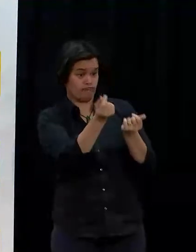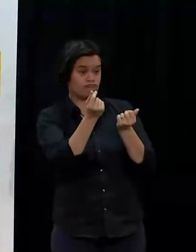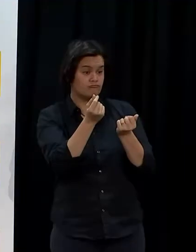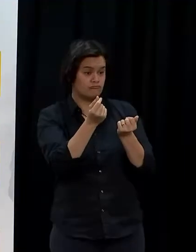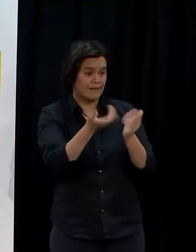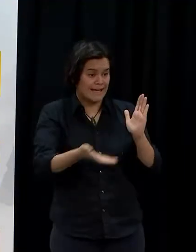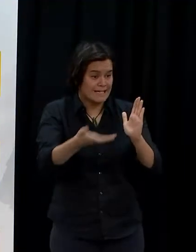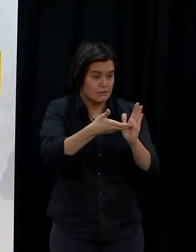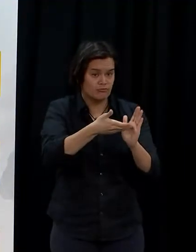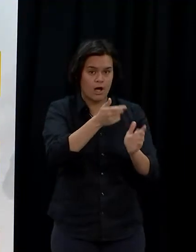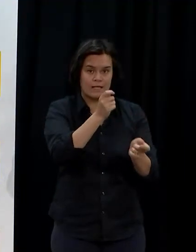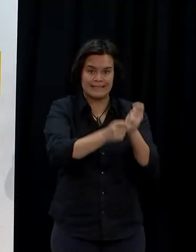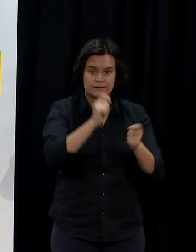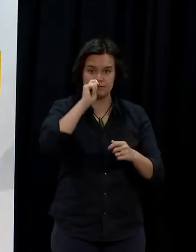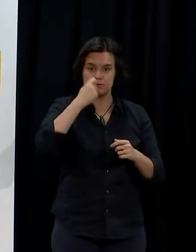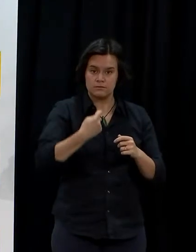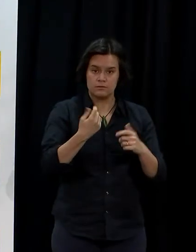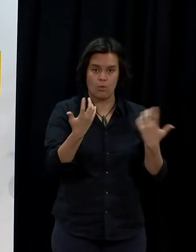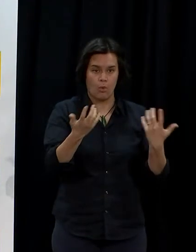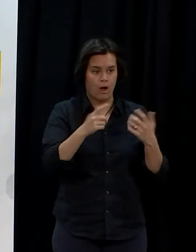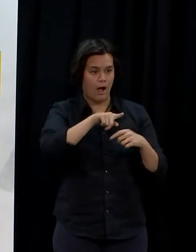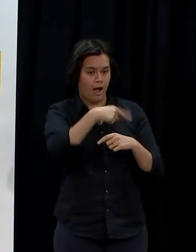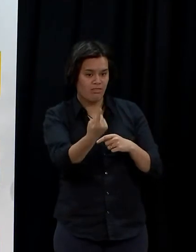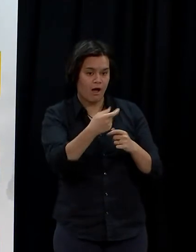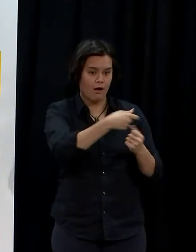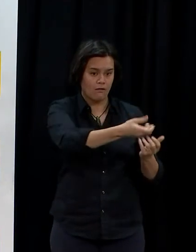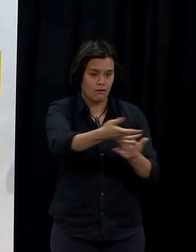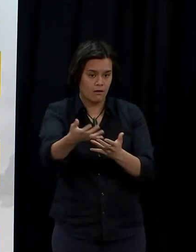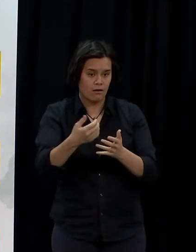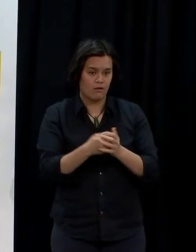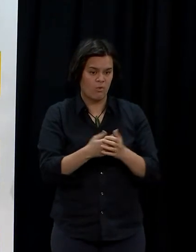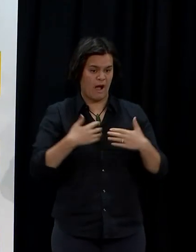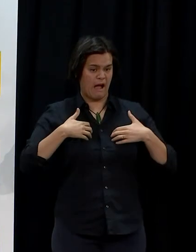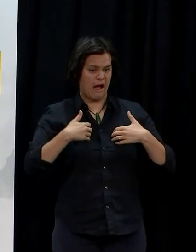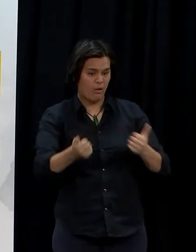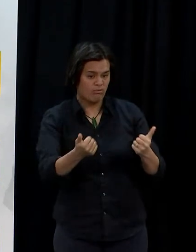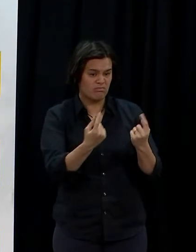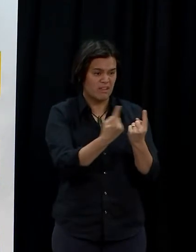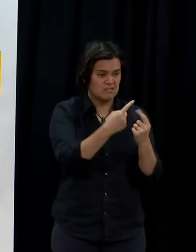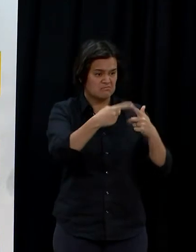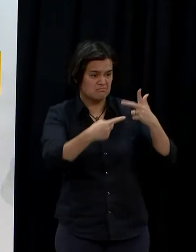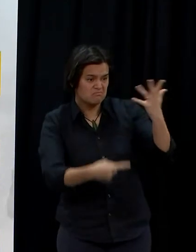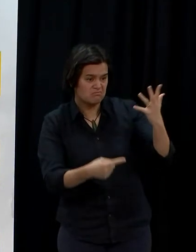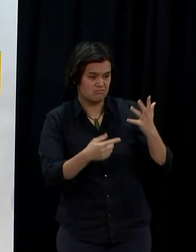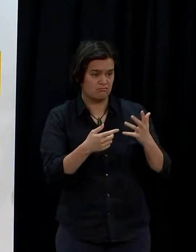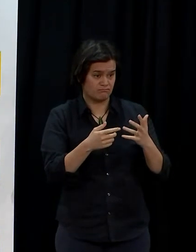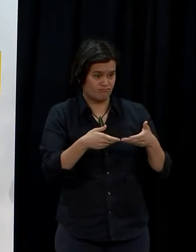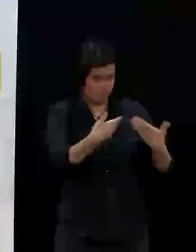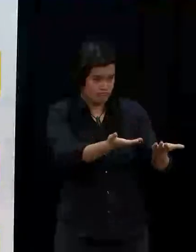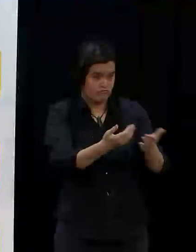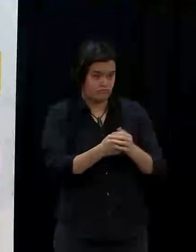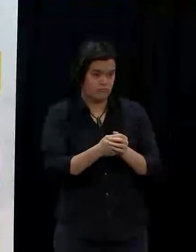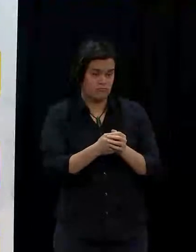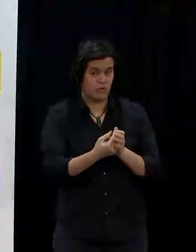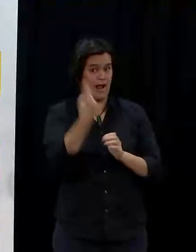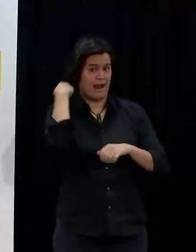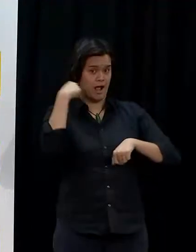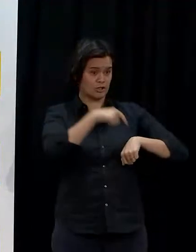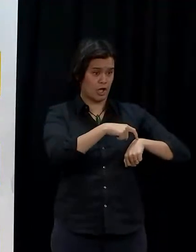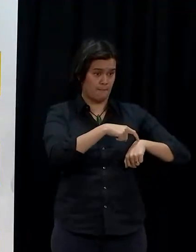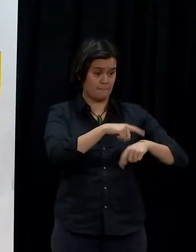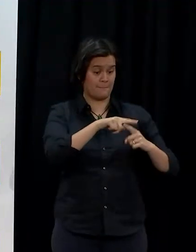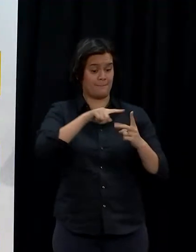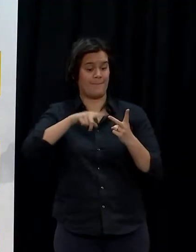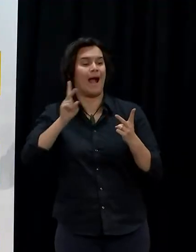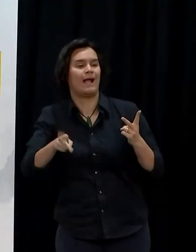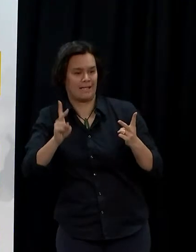testing so those communities that we've called on are then the providers that we're then supporting with additional funding. So that's what happened last time that's what